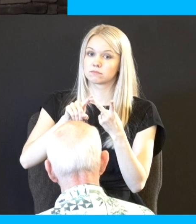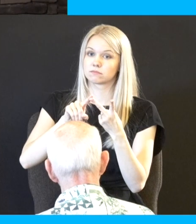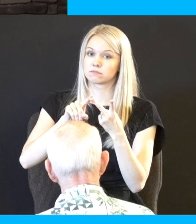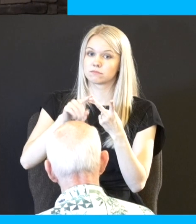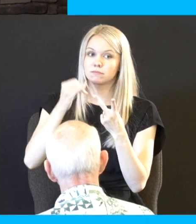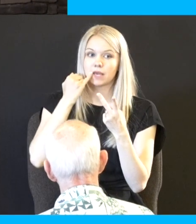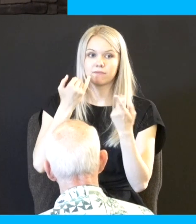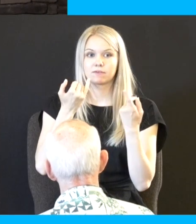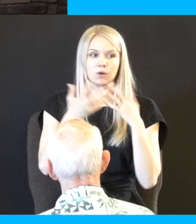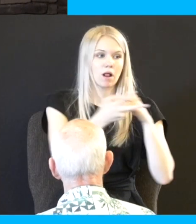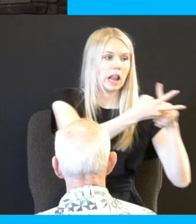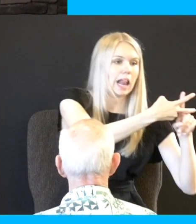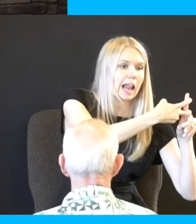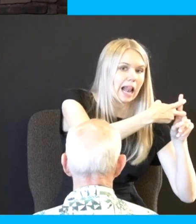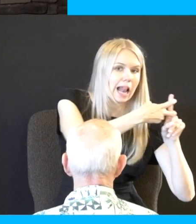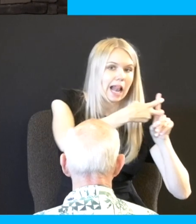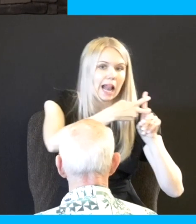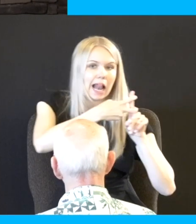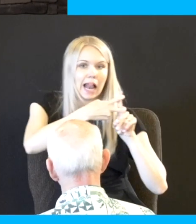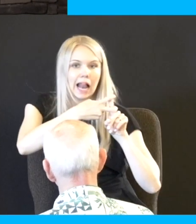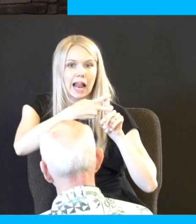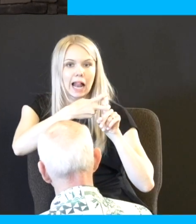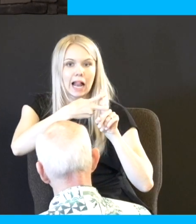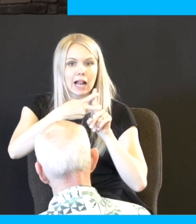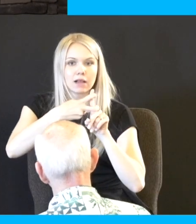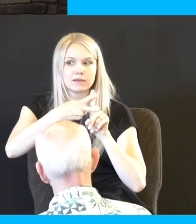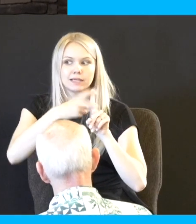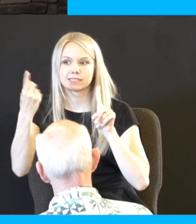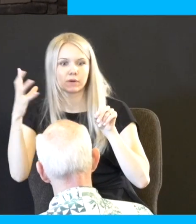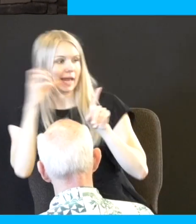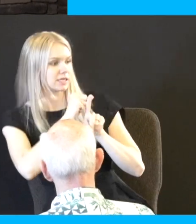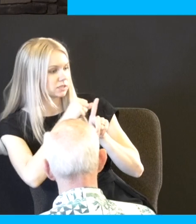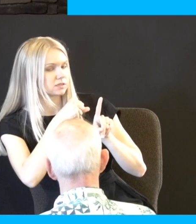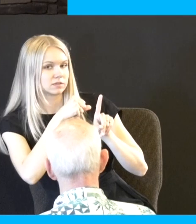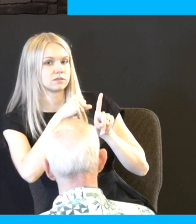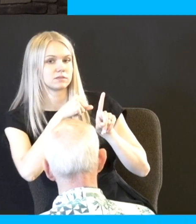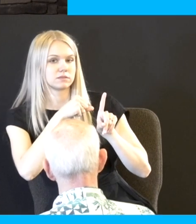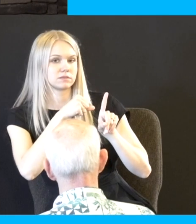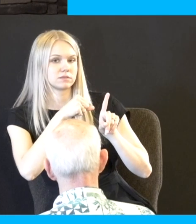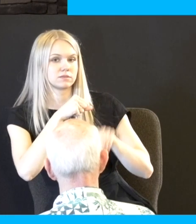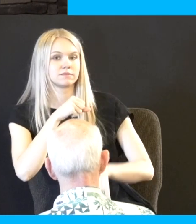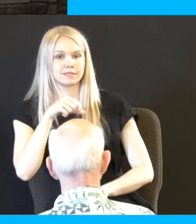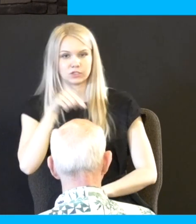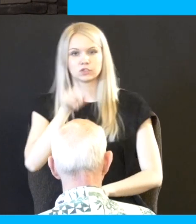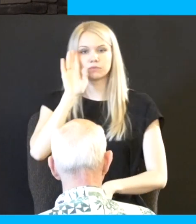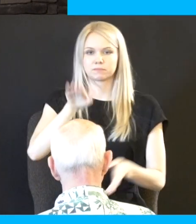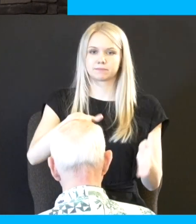of having abducted them but haven't fenced your property yet or your product he shall surely be put to death you steal